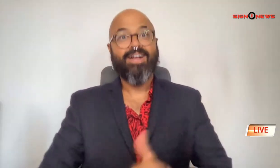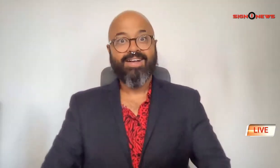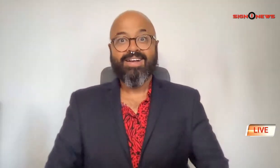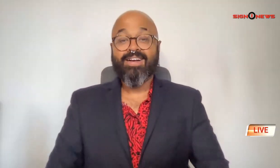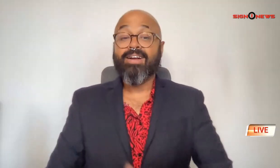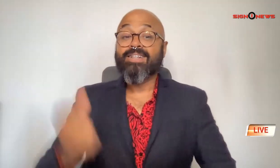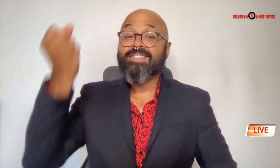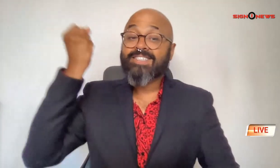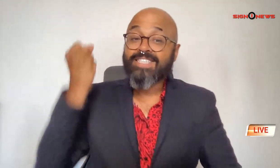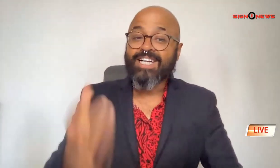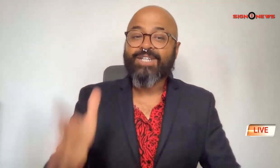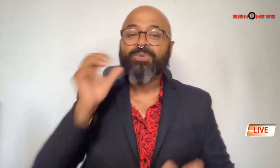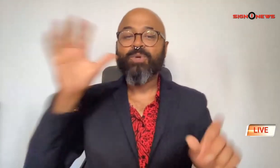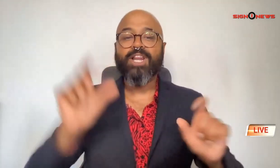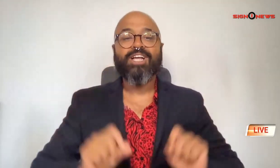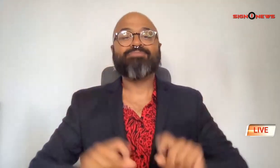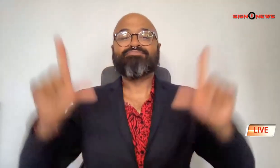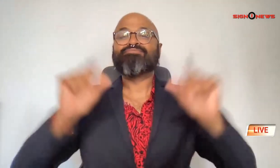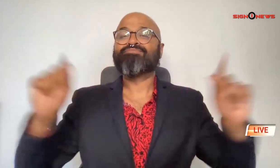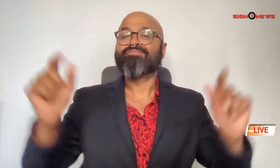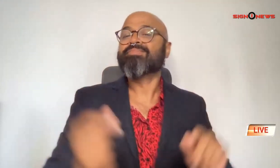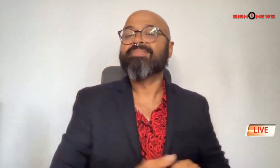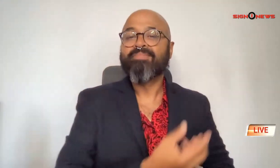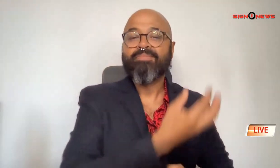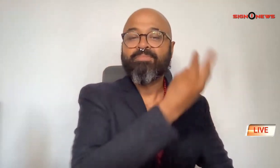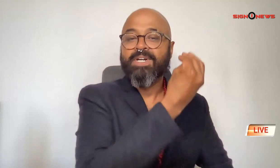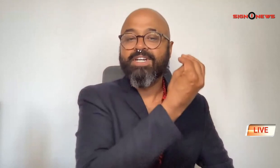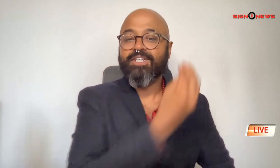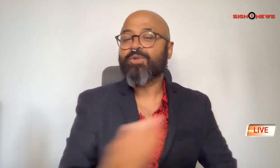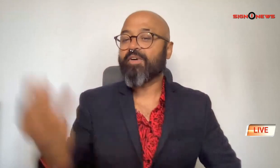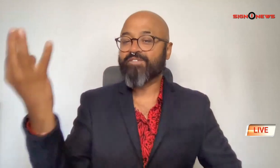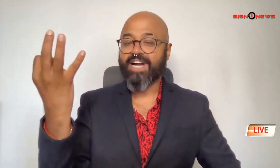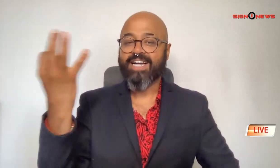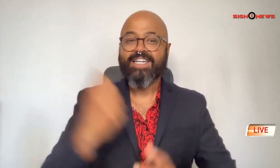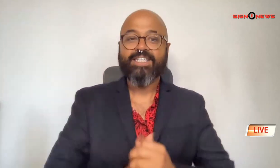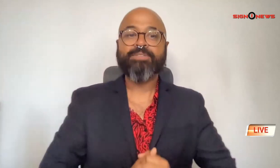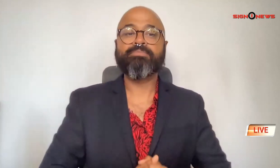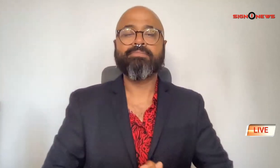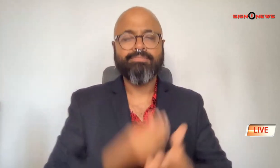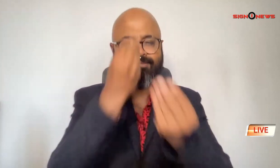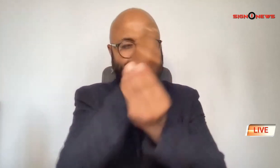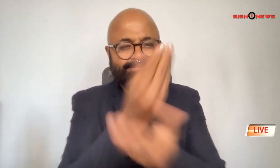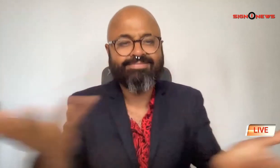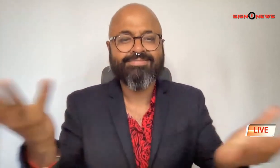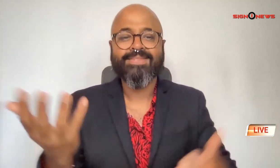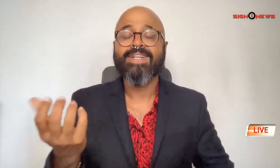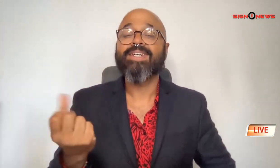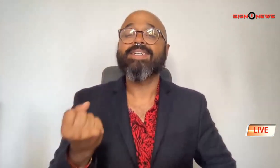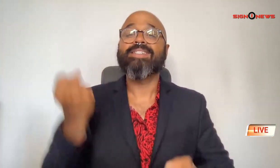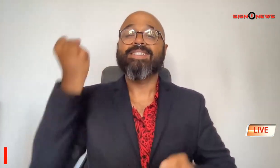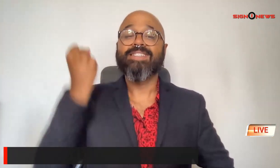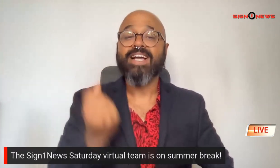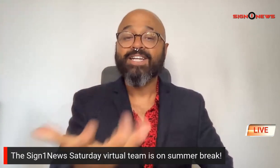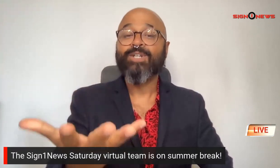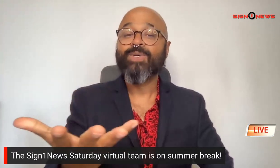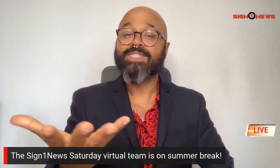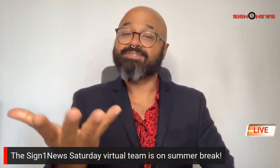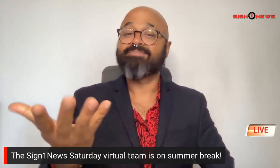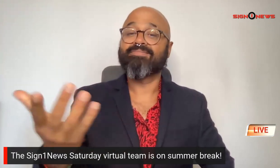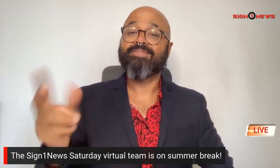sign one news will be broadcasting updates monday through friday and a reminder the sign one news saturday virtual